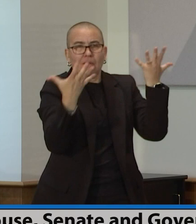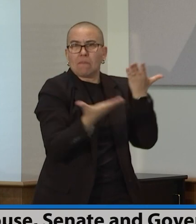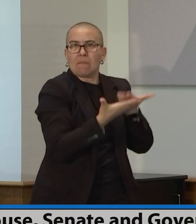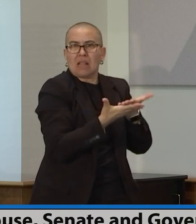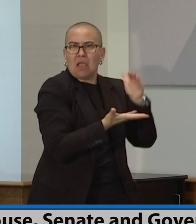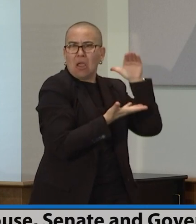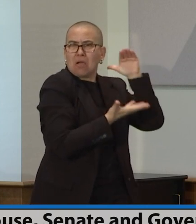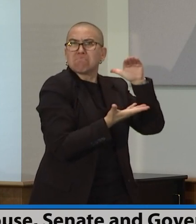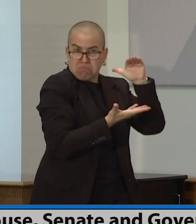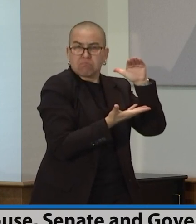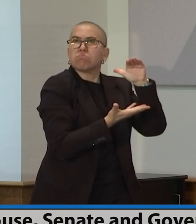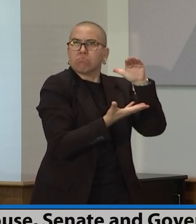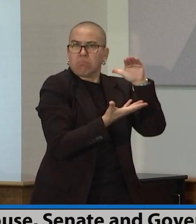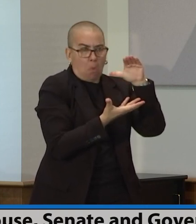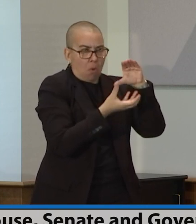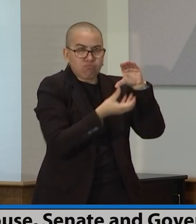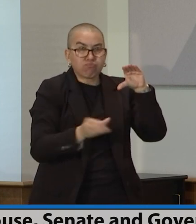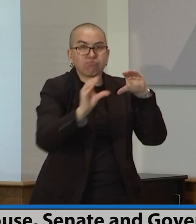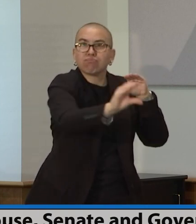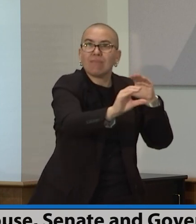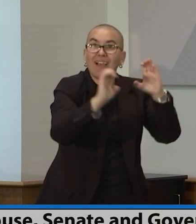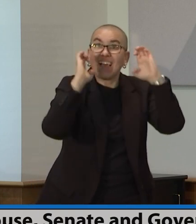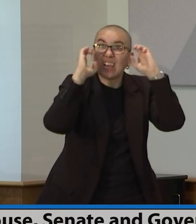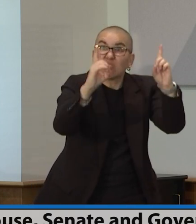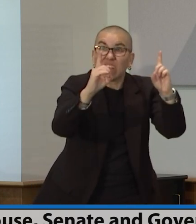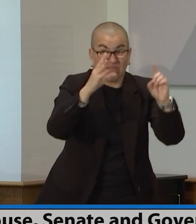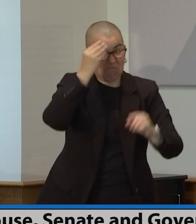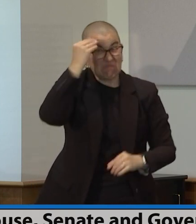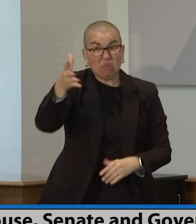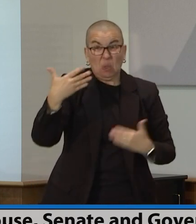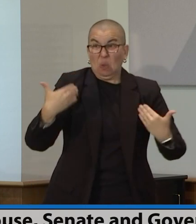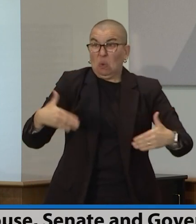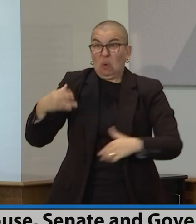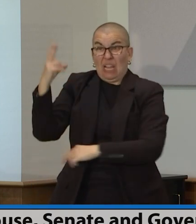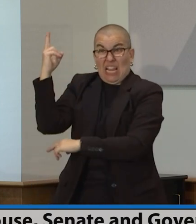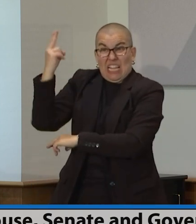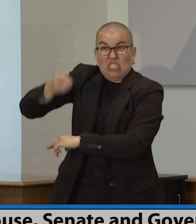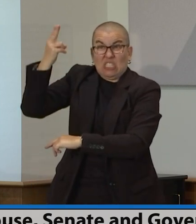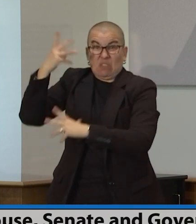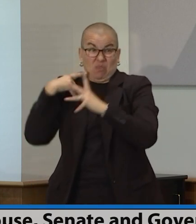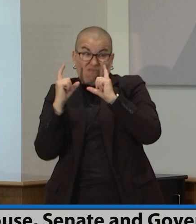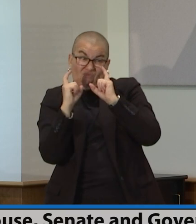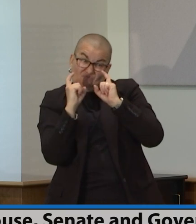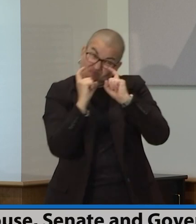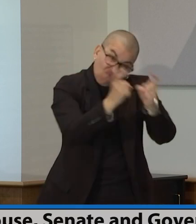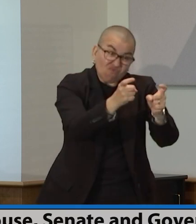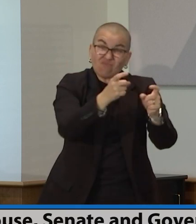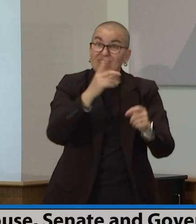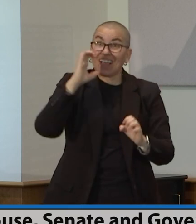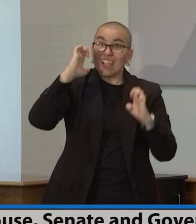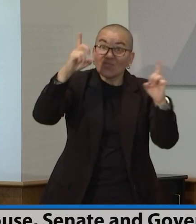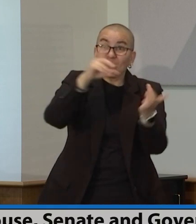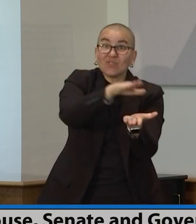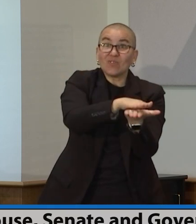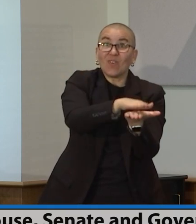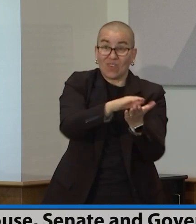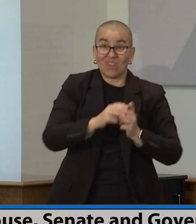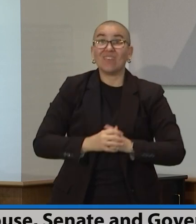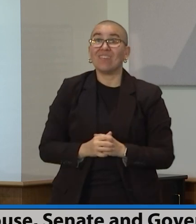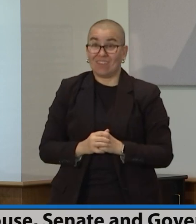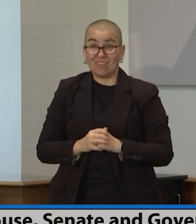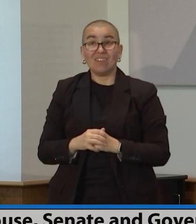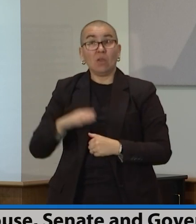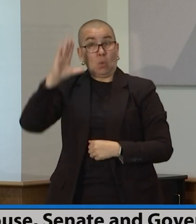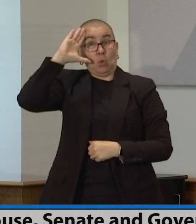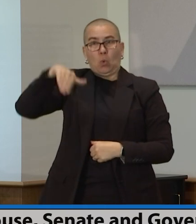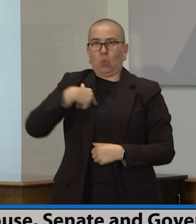in education because of the American Rescue Plan dollars. We know that we can take care of the pay for